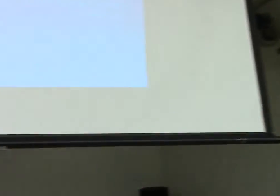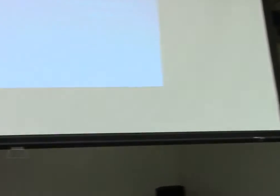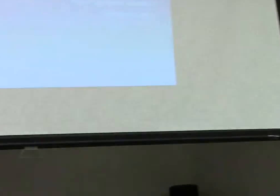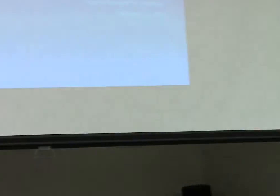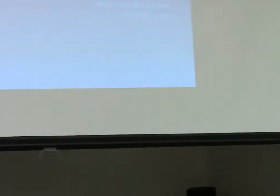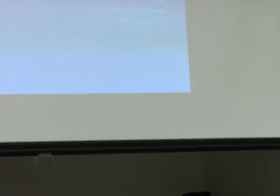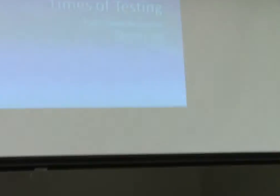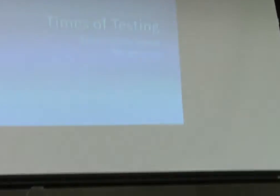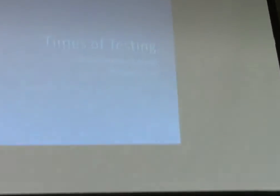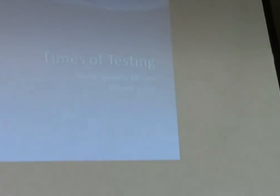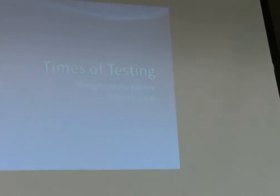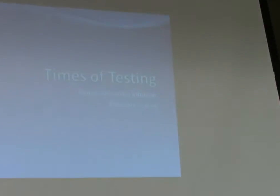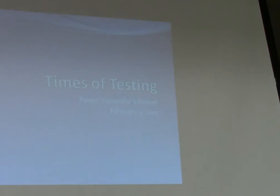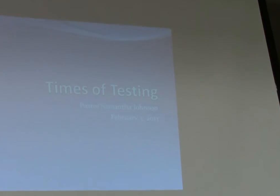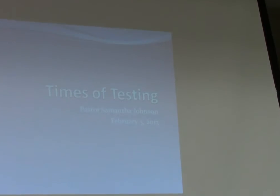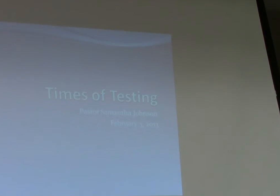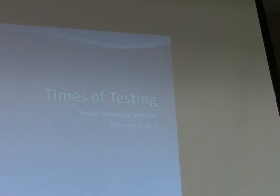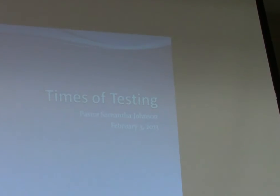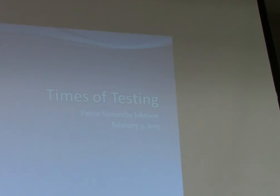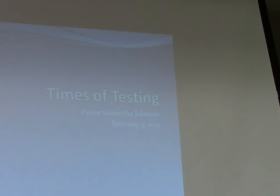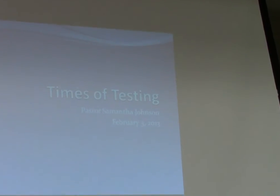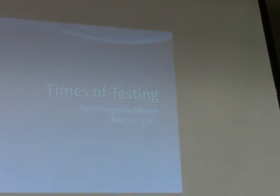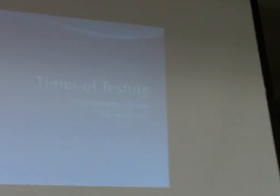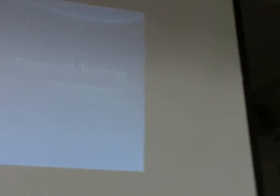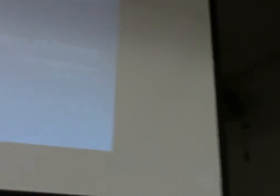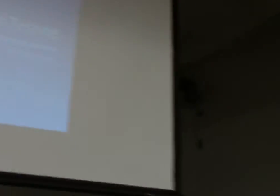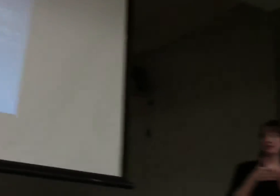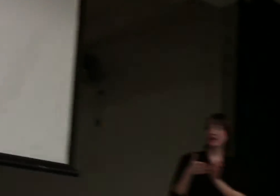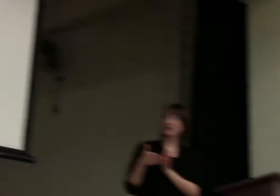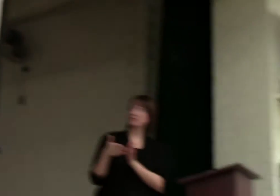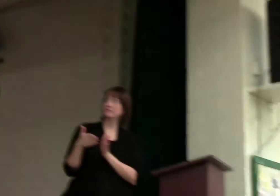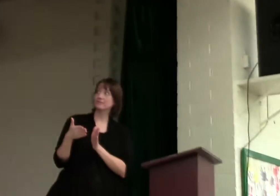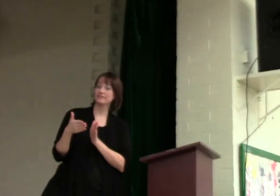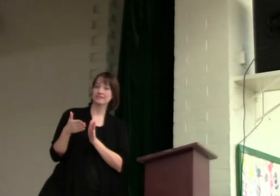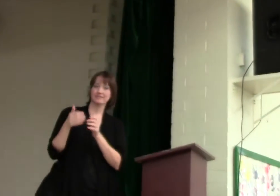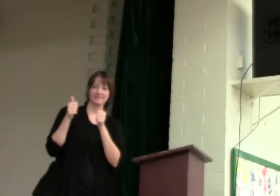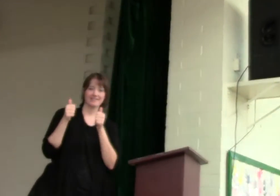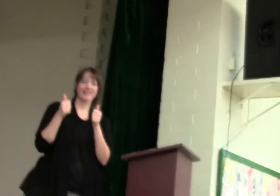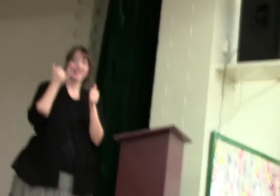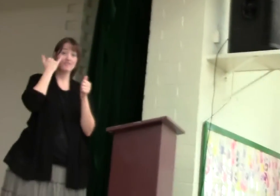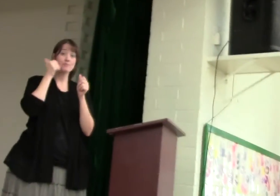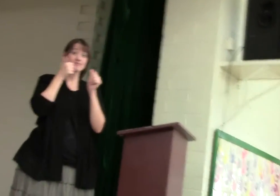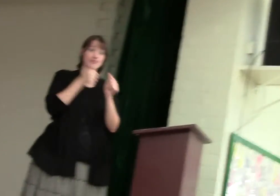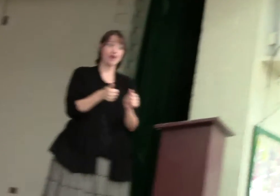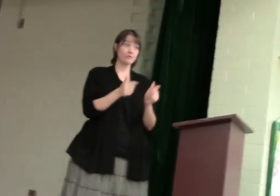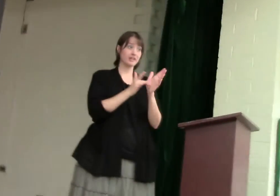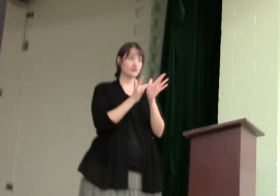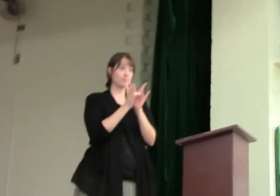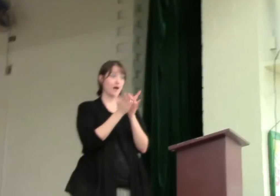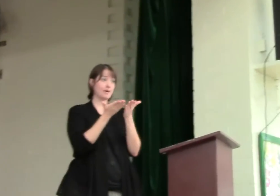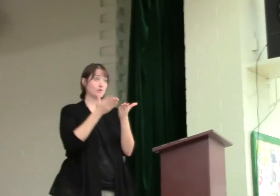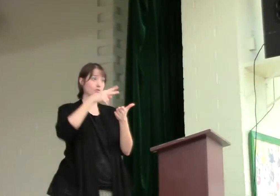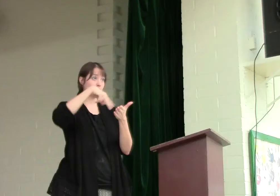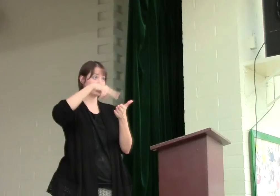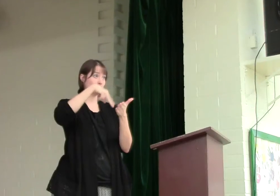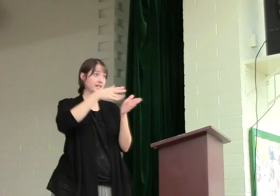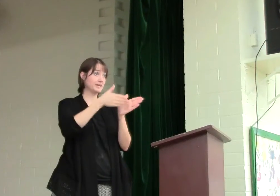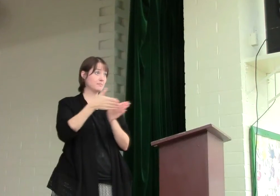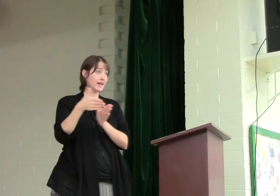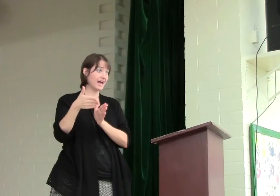Now, if you've been following along with your Bible reading plan, if you've been following your Bible reading plan,